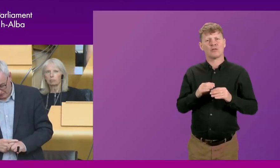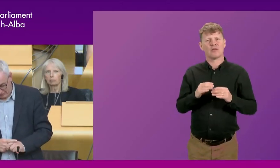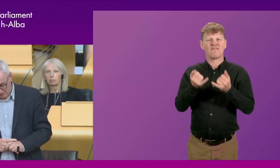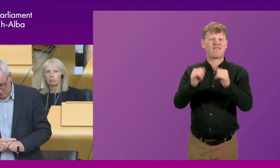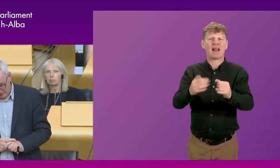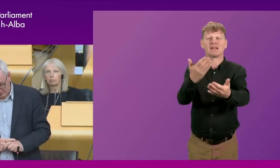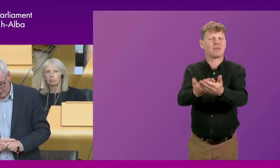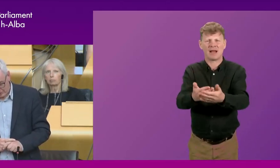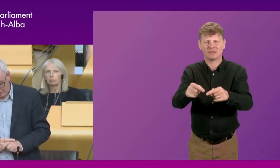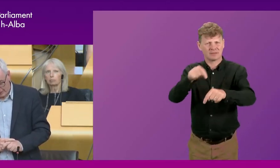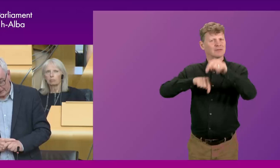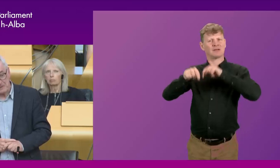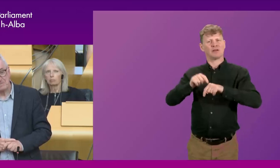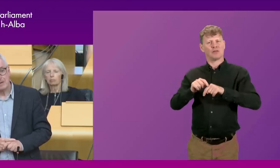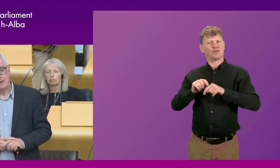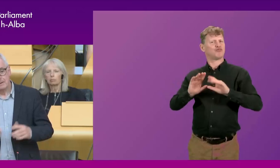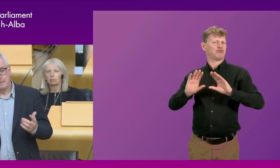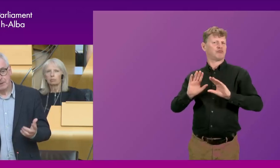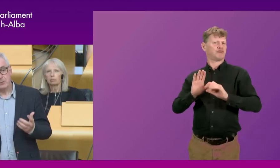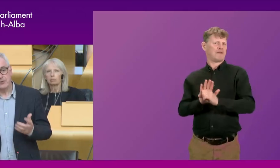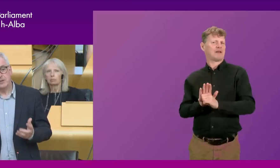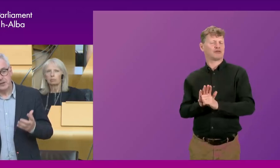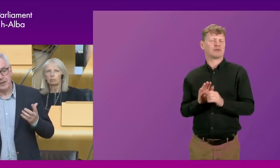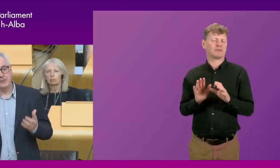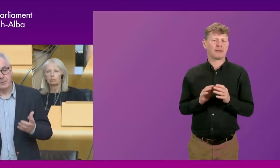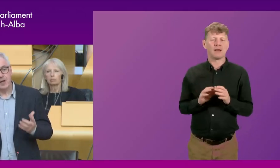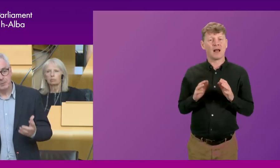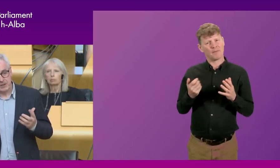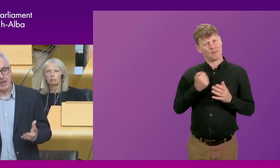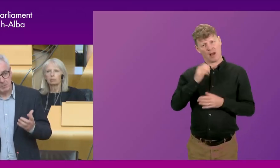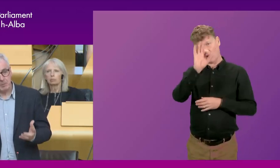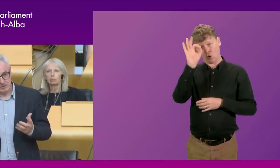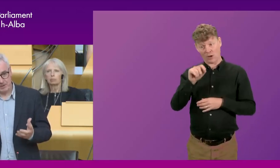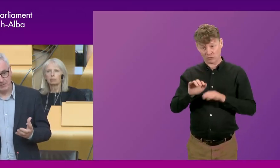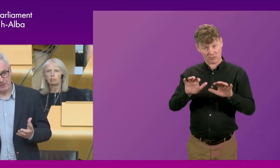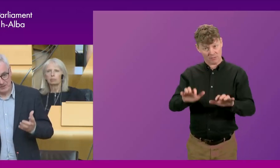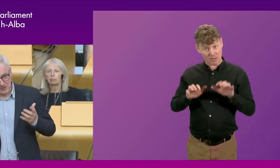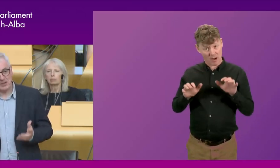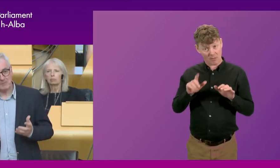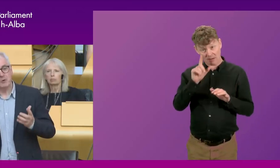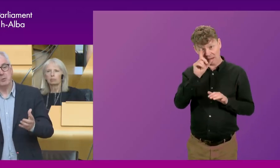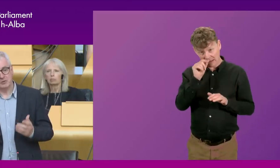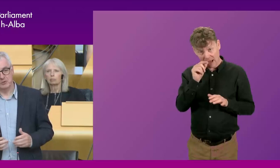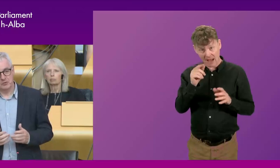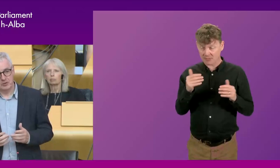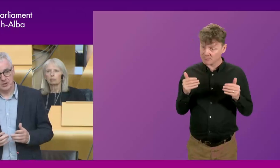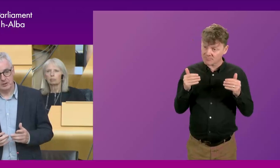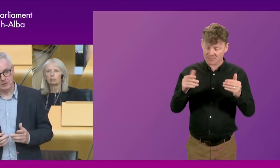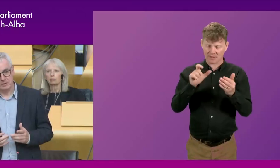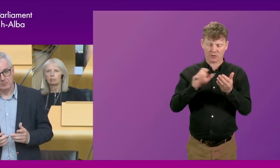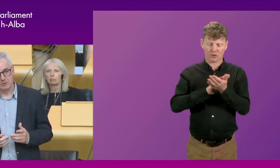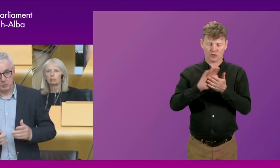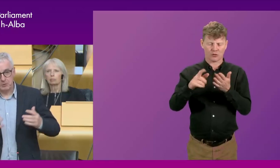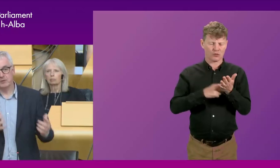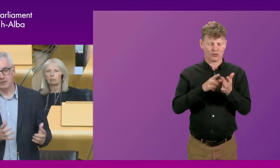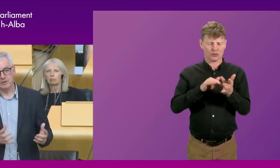if I can quote Esther back. My question is, is the parliament capable of taking forward the Christie agenda?